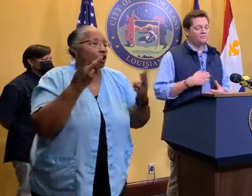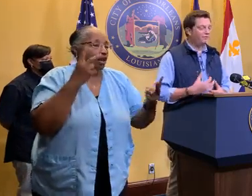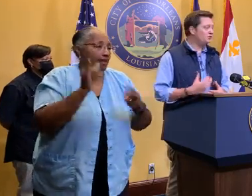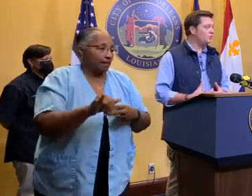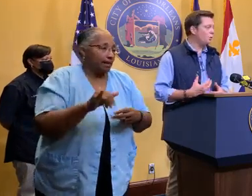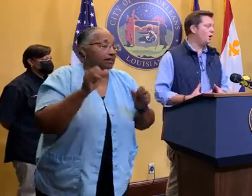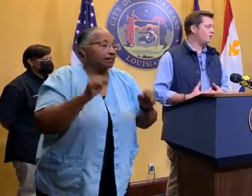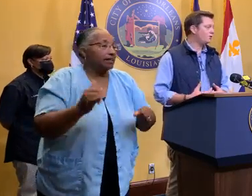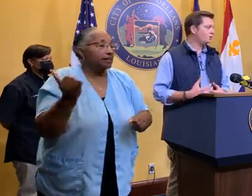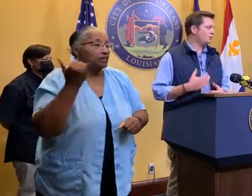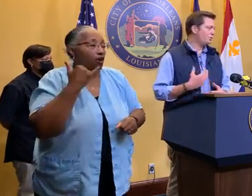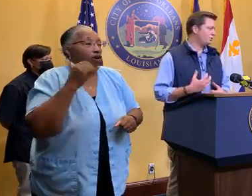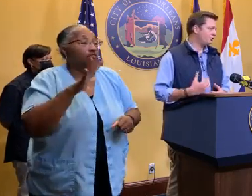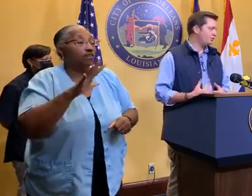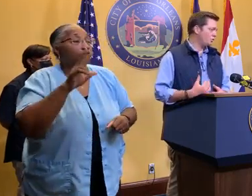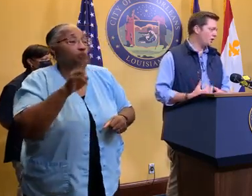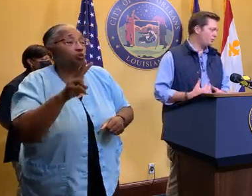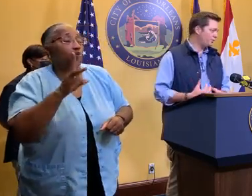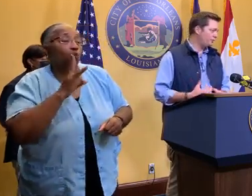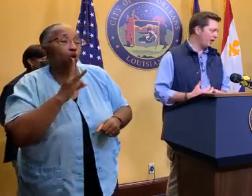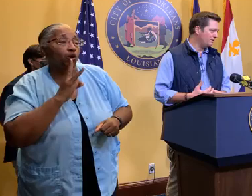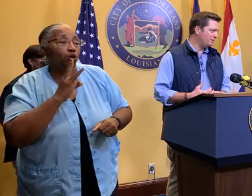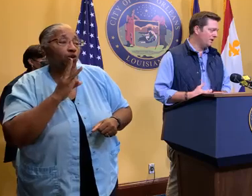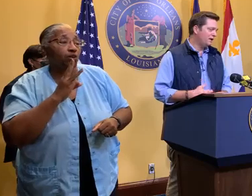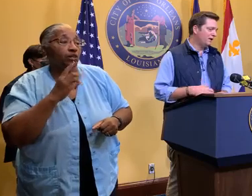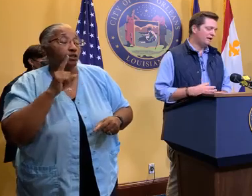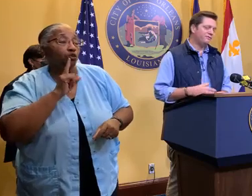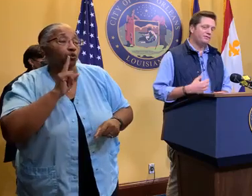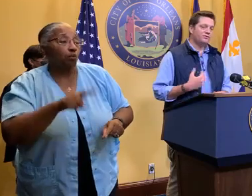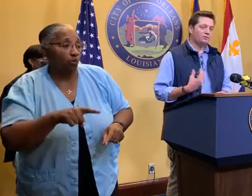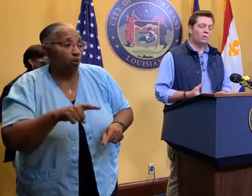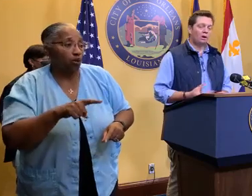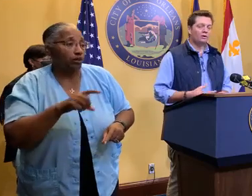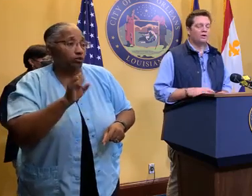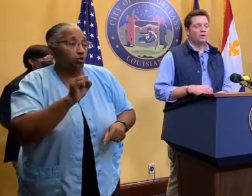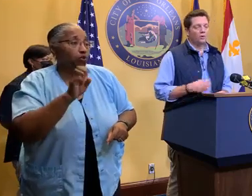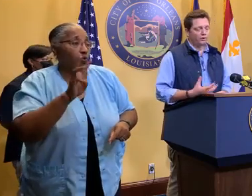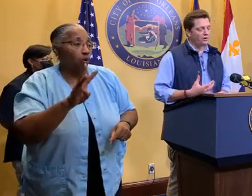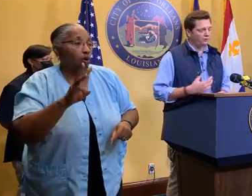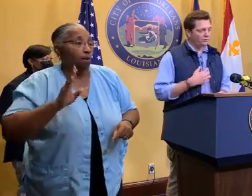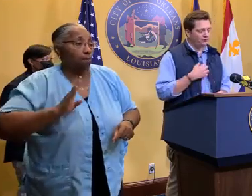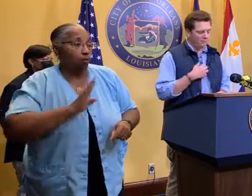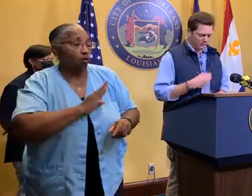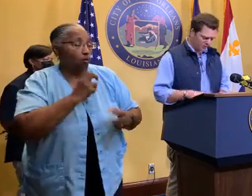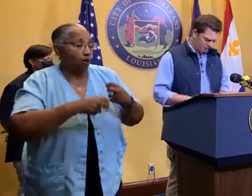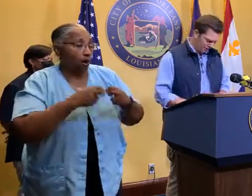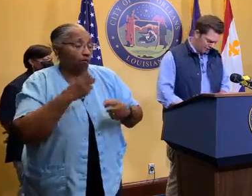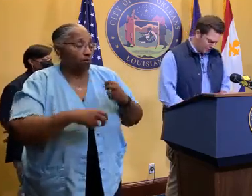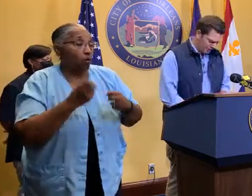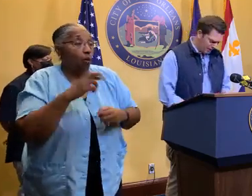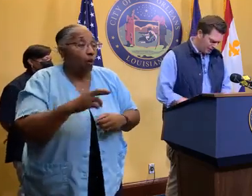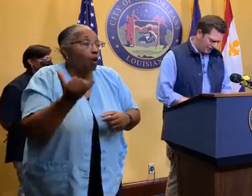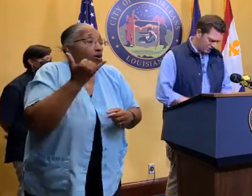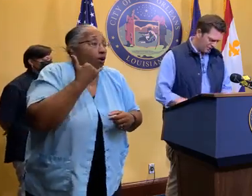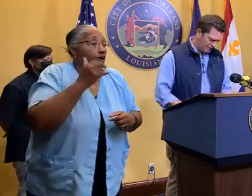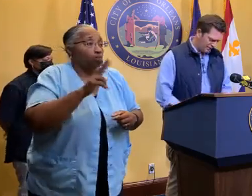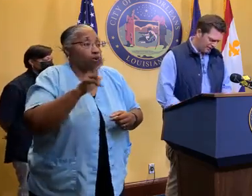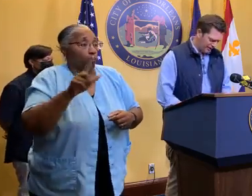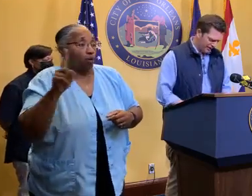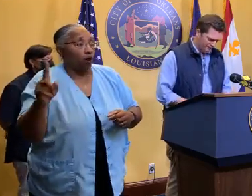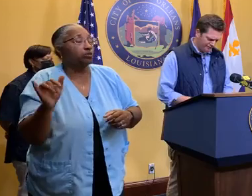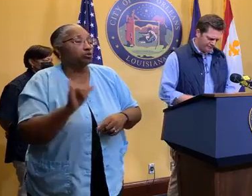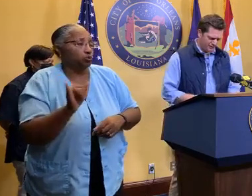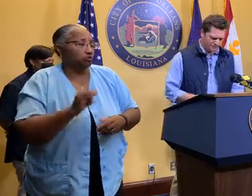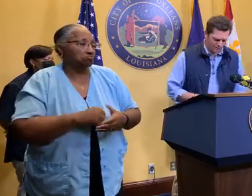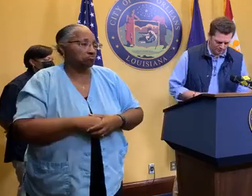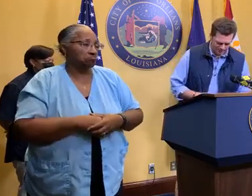it 52 Water to report a sewage and water board problem. Again, 52 Water. Or you can call 311 and report it as well. That's